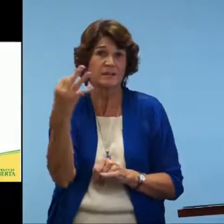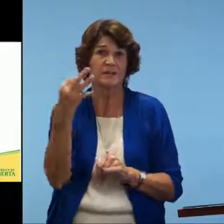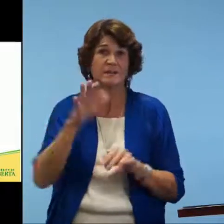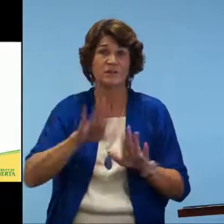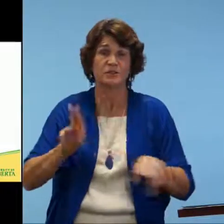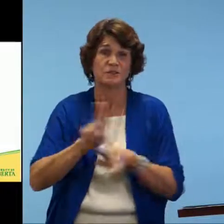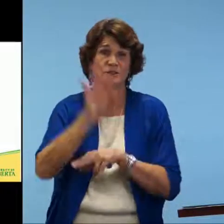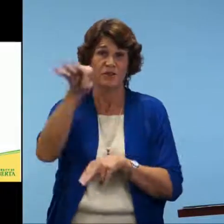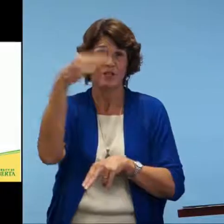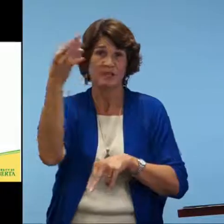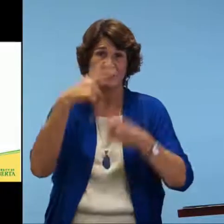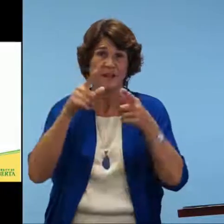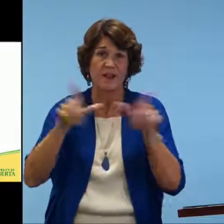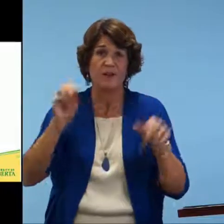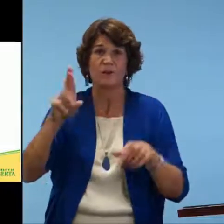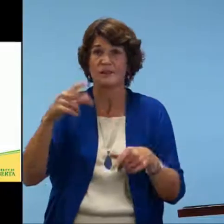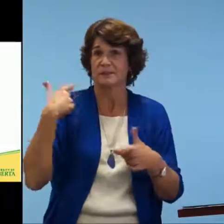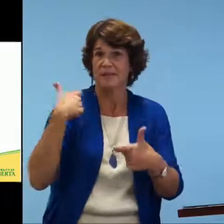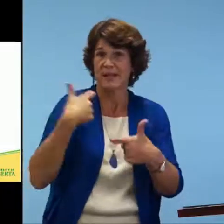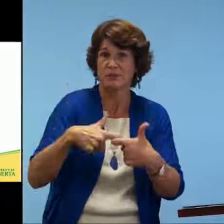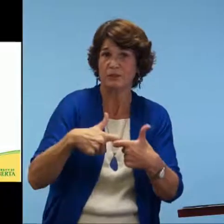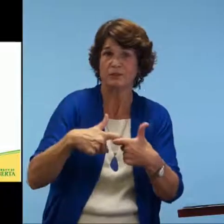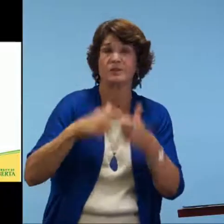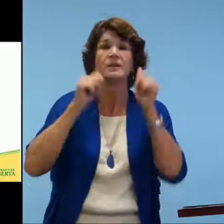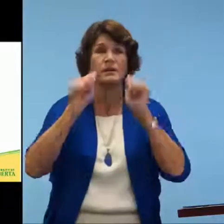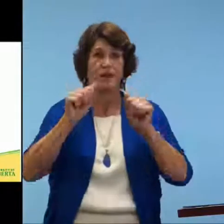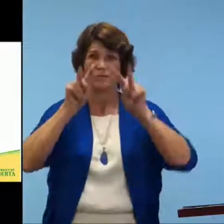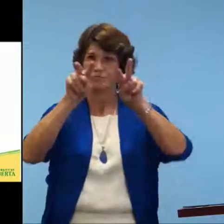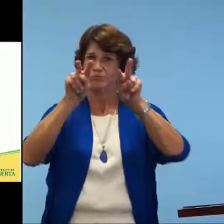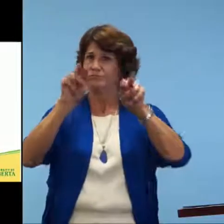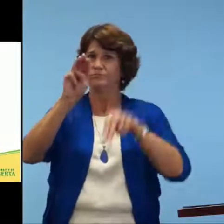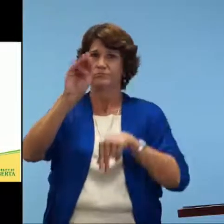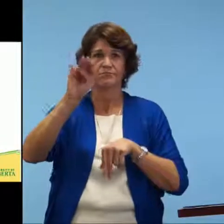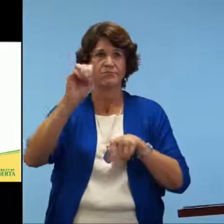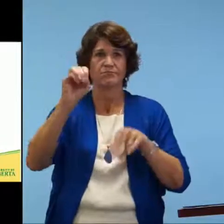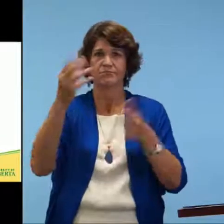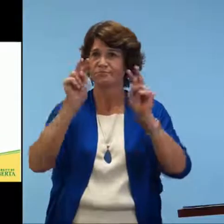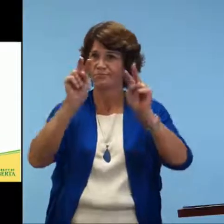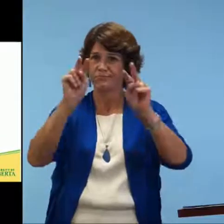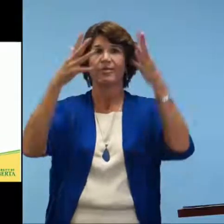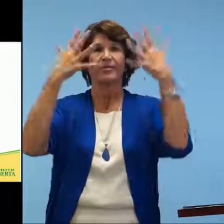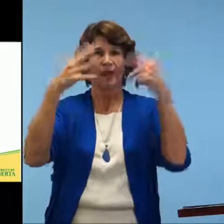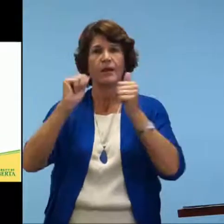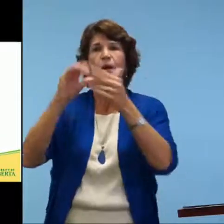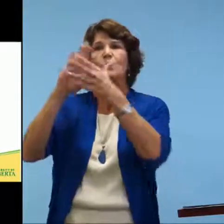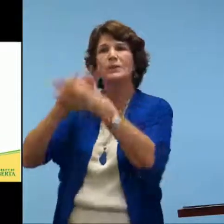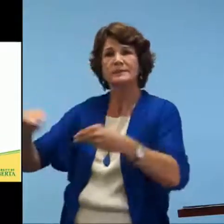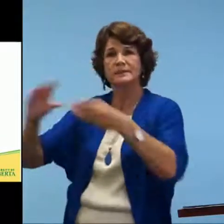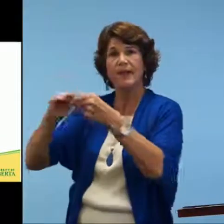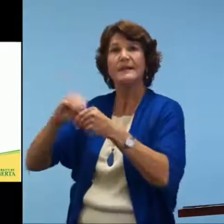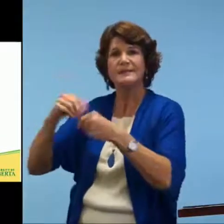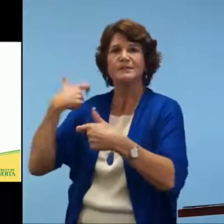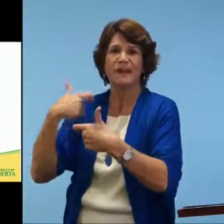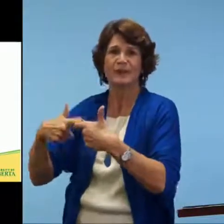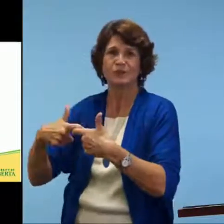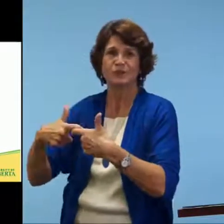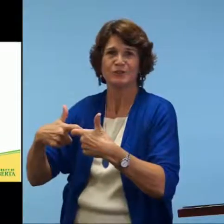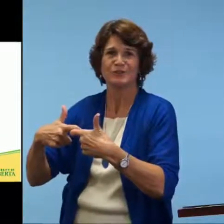So if it's children that are using French Sign Language or Spanish Sign Language, this tool can be used for any